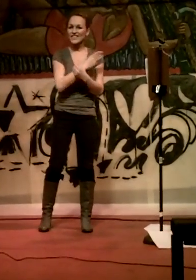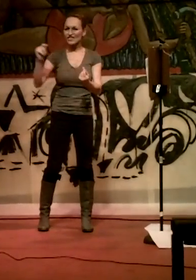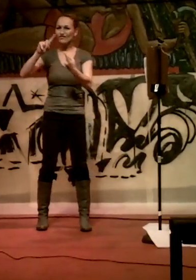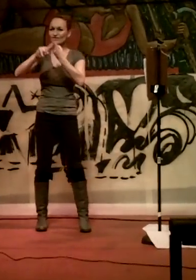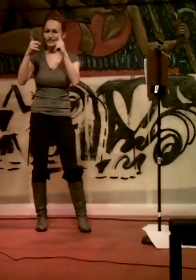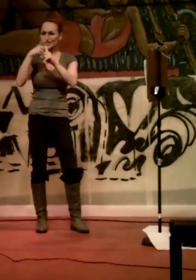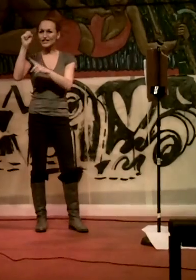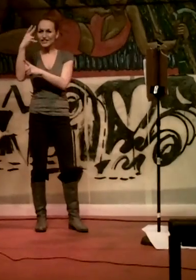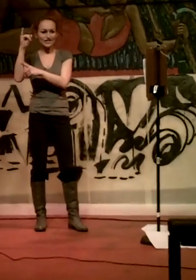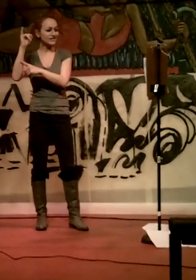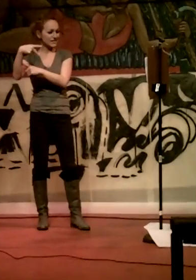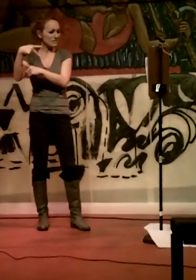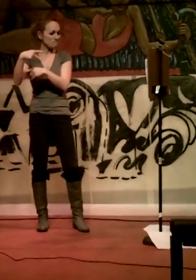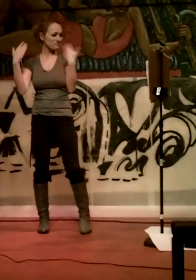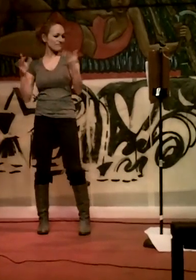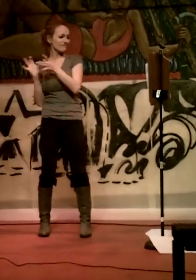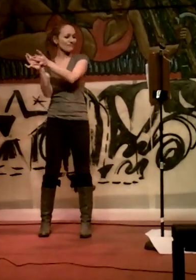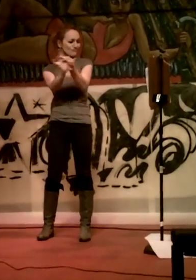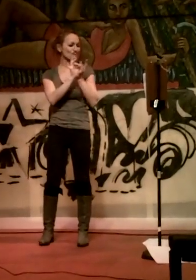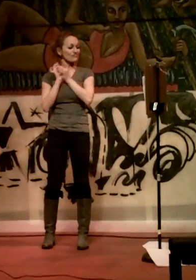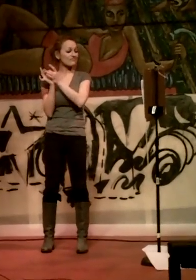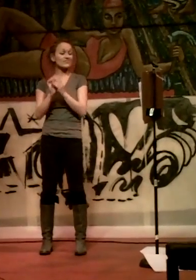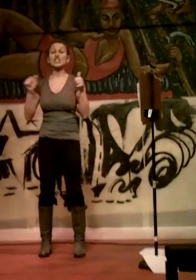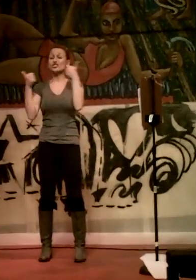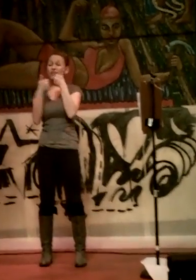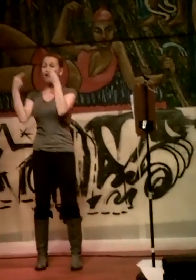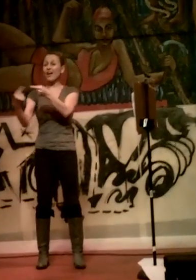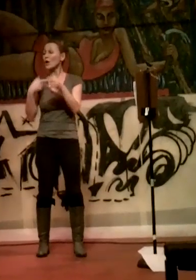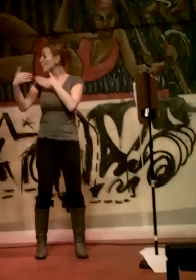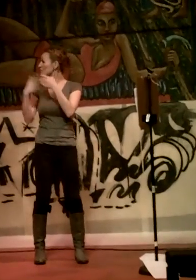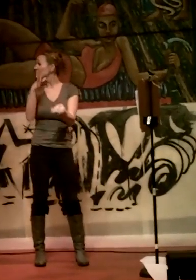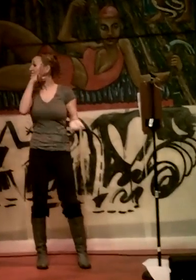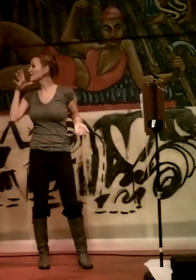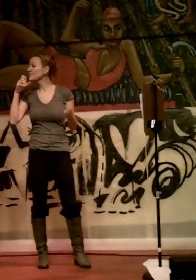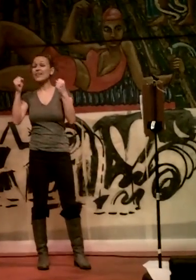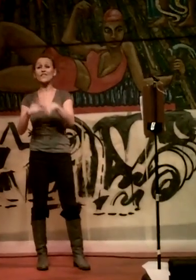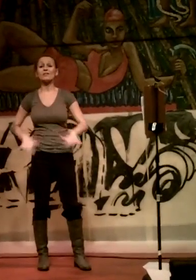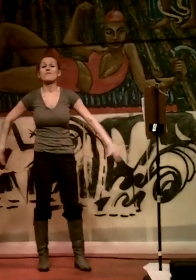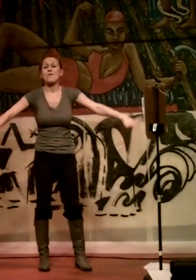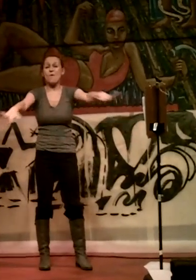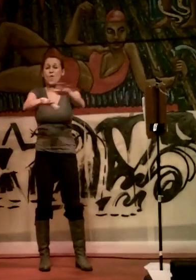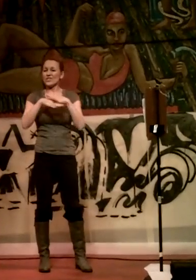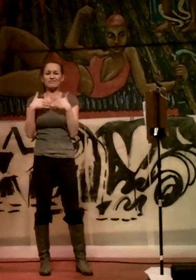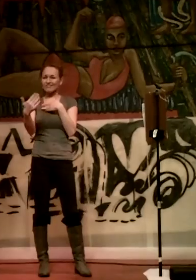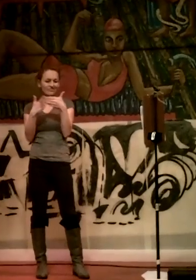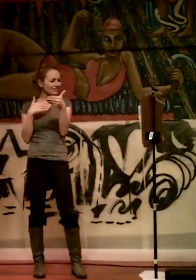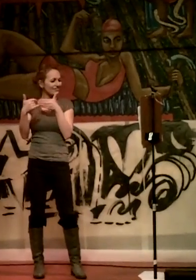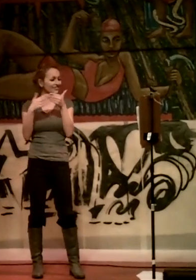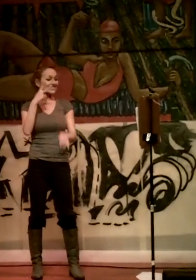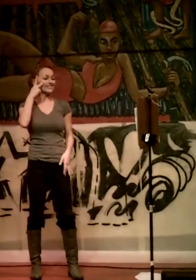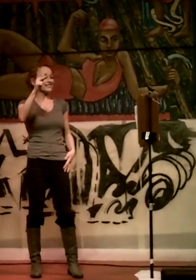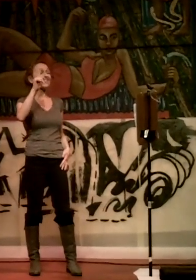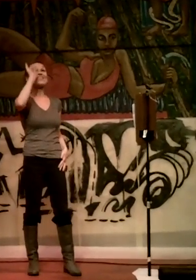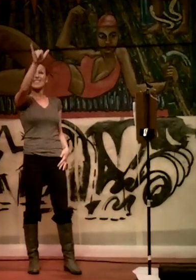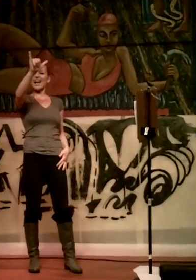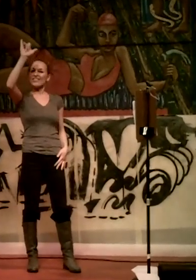For a path of embracement, of friends, and friendship, and love, of warmth,